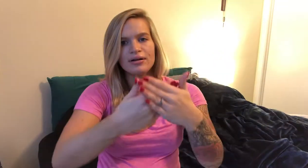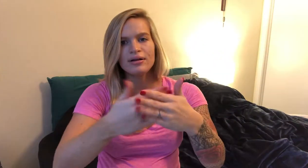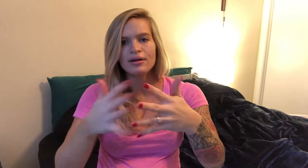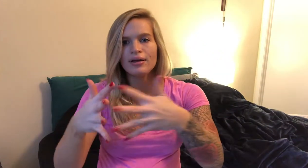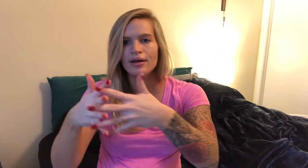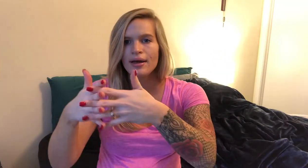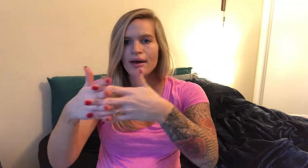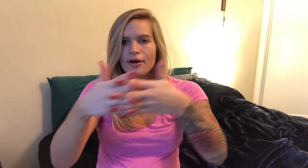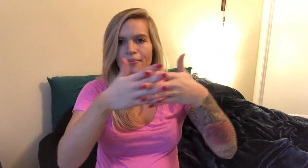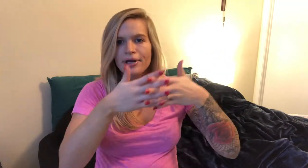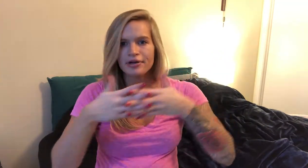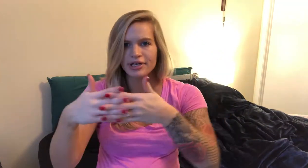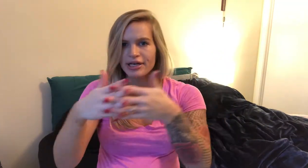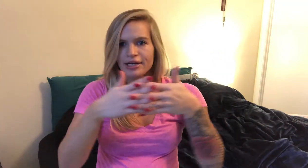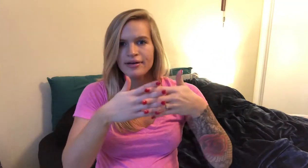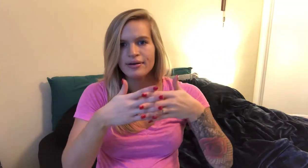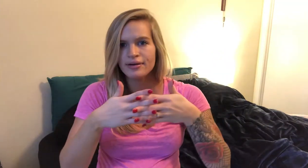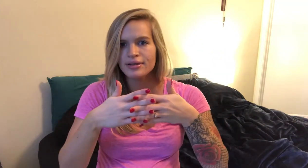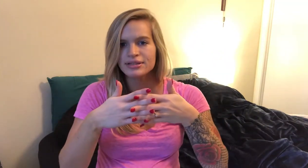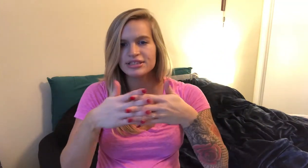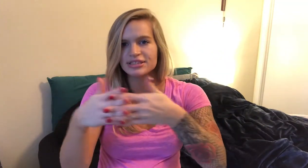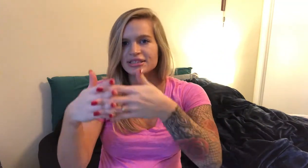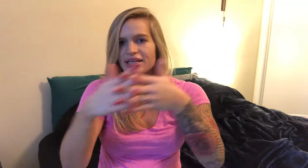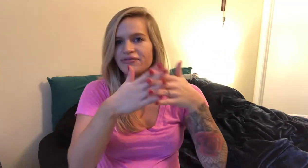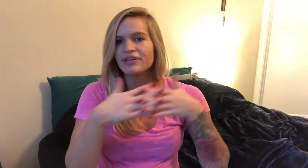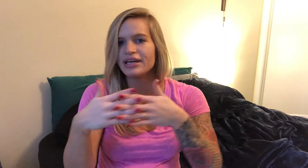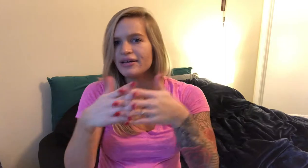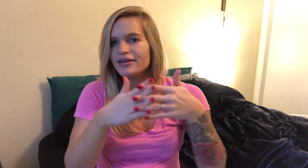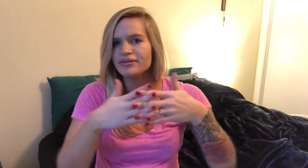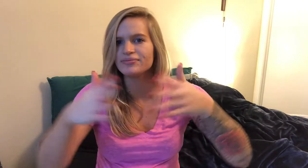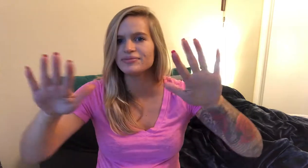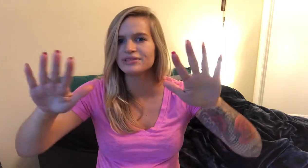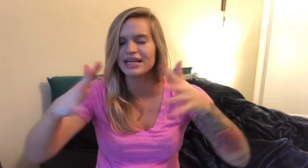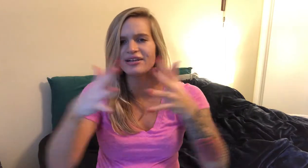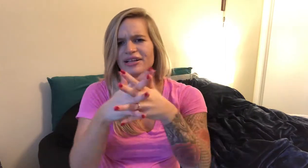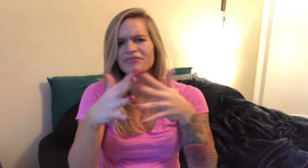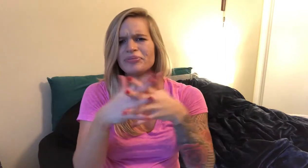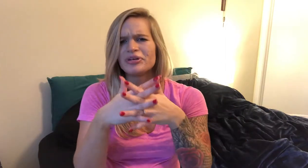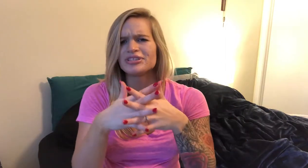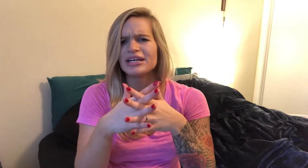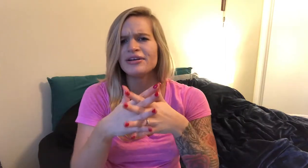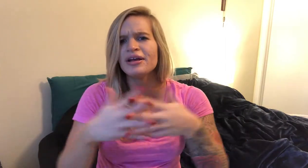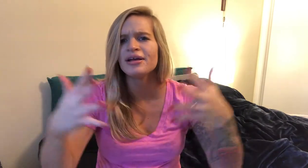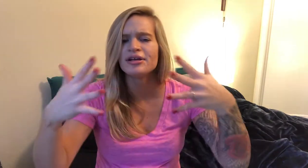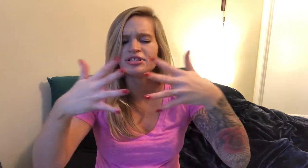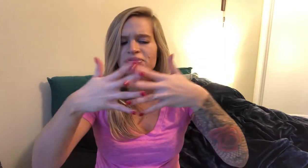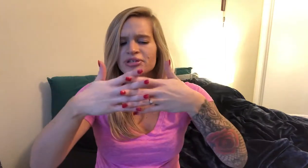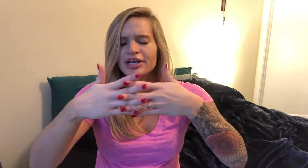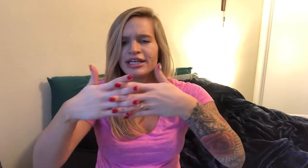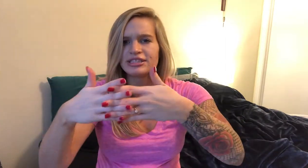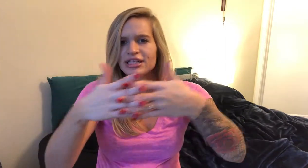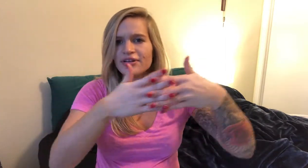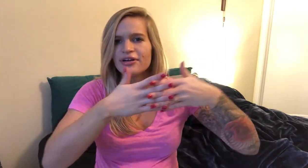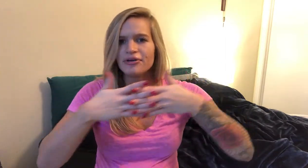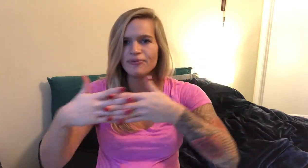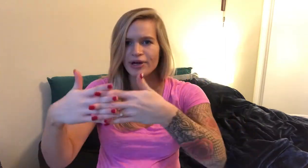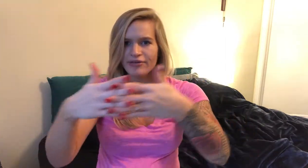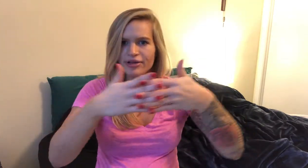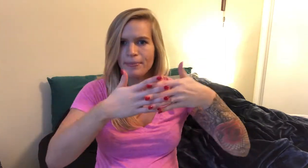American so this is like a flag it's kind of like the football sign just put your hands together and wave it